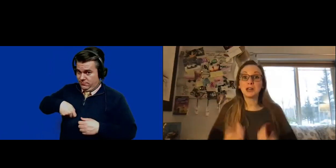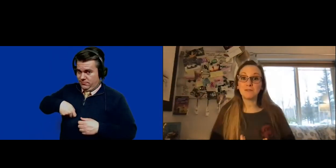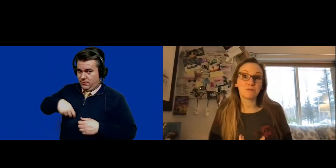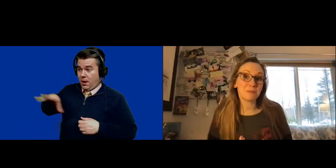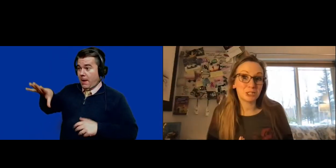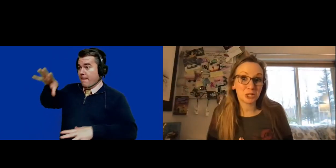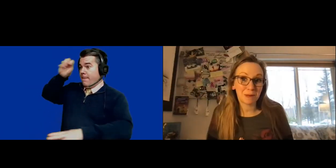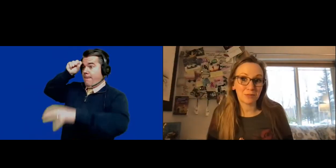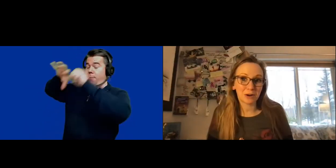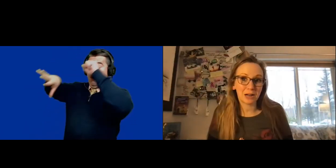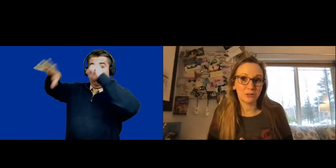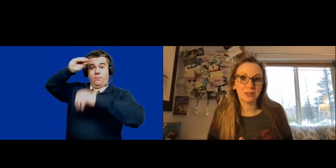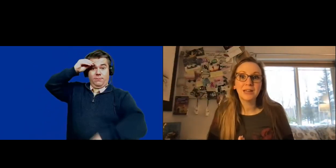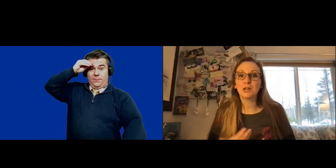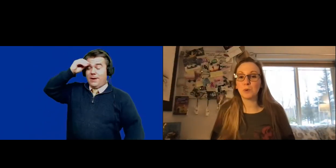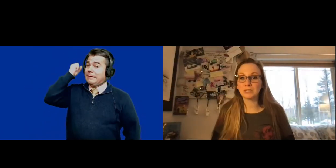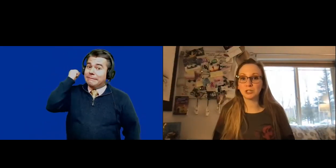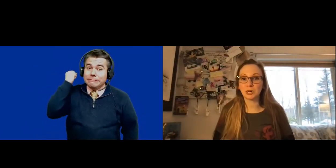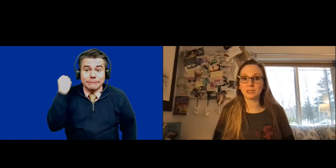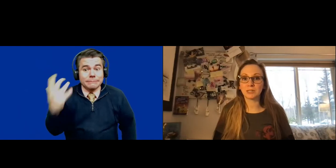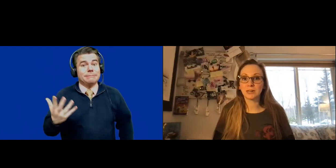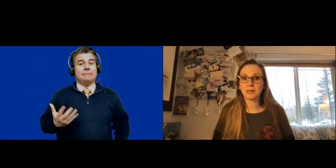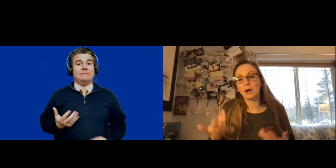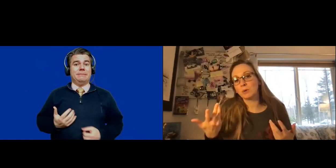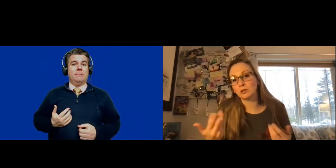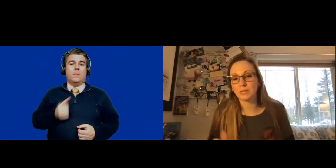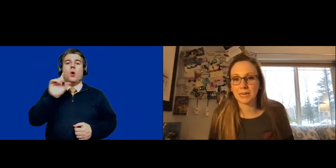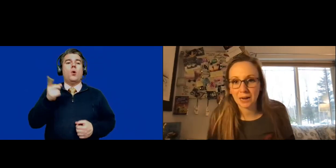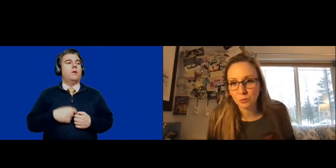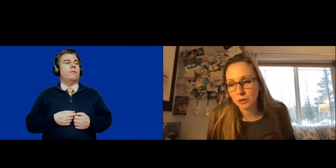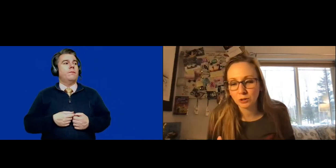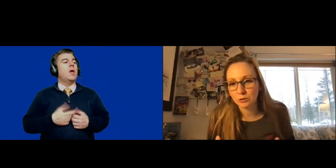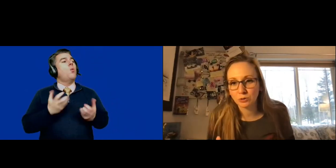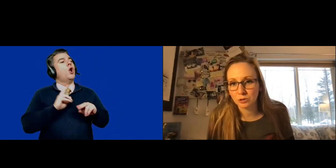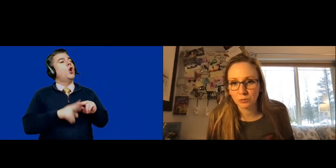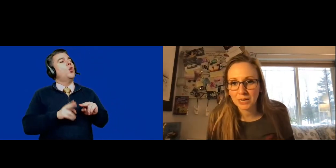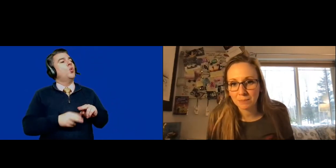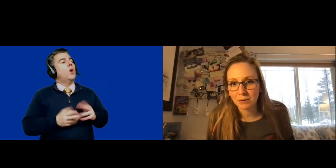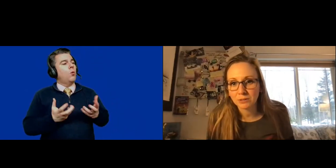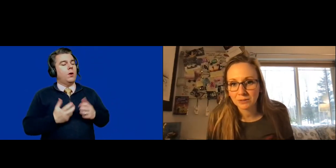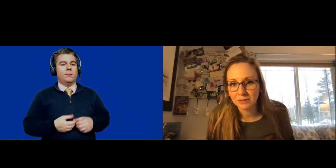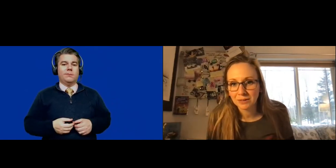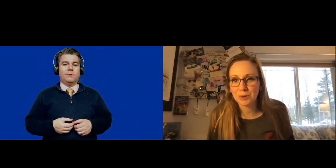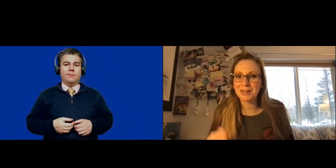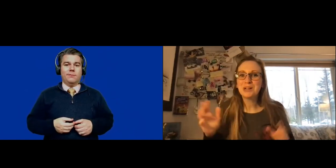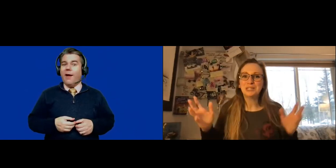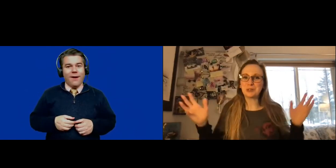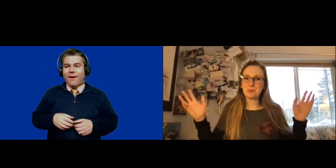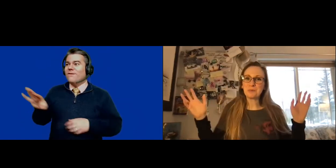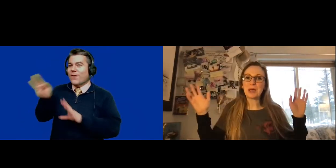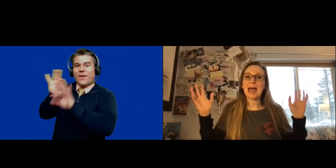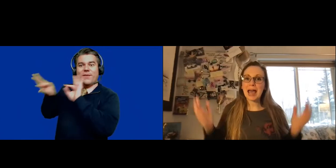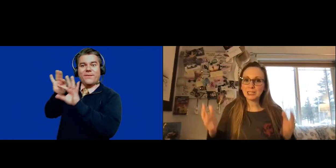a ton of information about their health. It wasn't just, I want to lose eight. I want to lose, you know, 10 pounds. Okay.